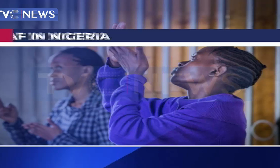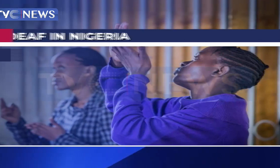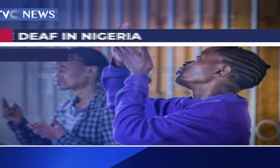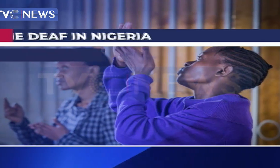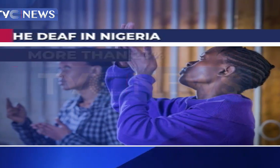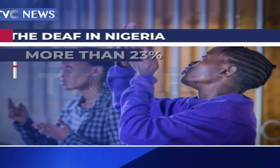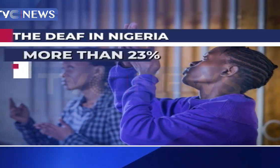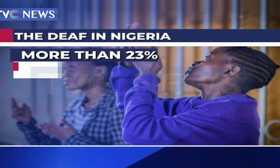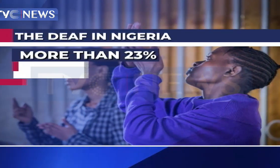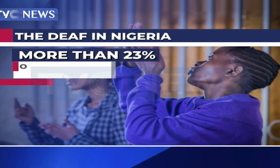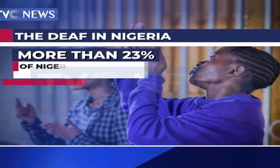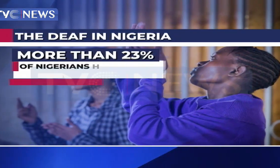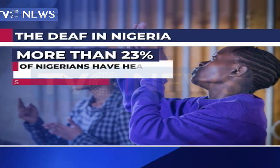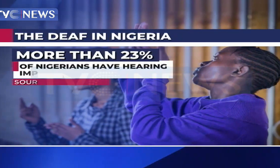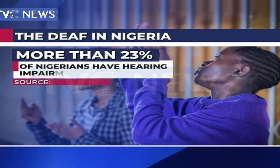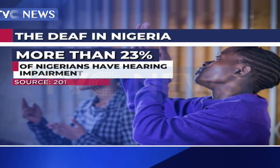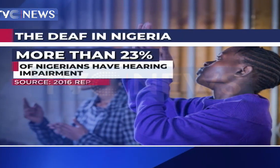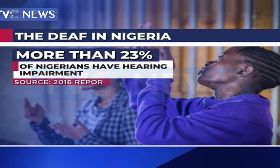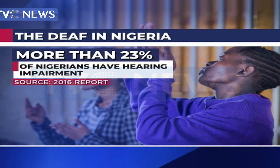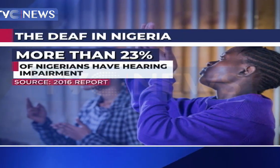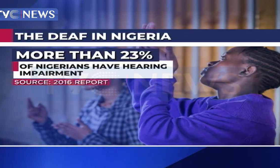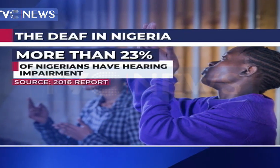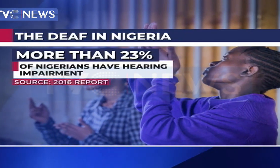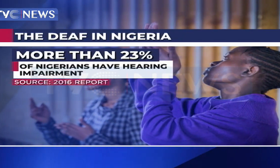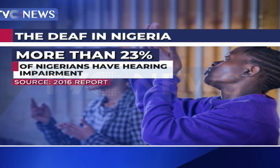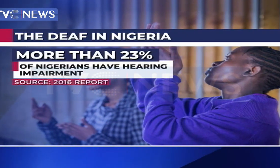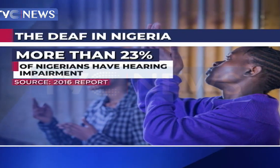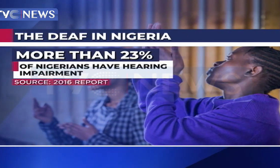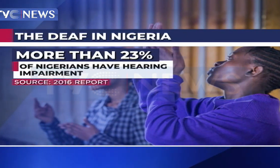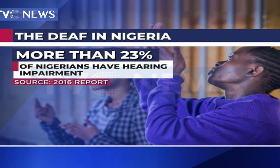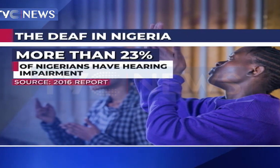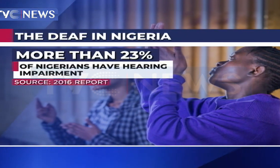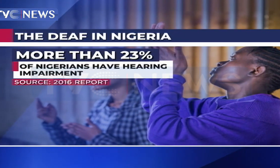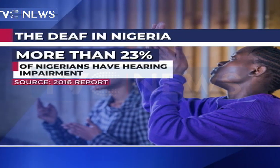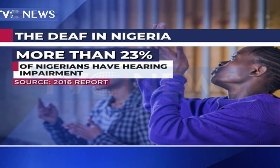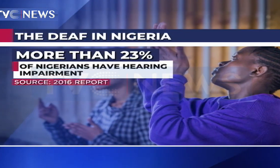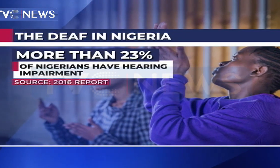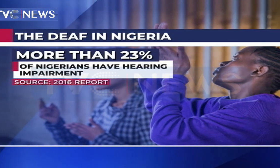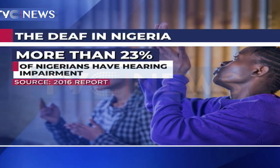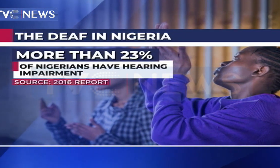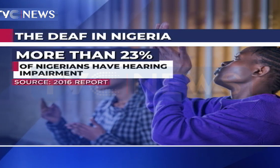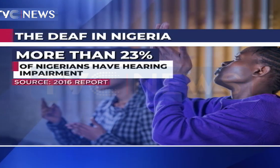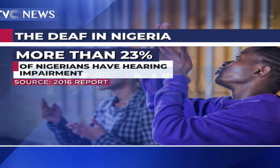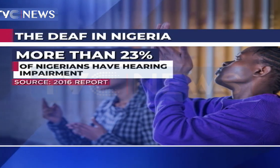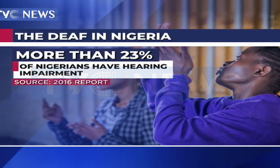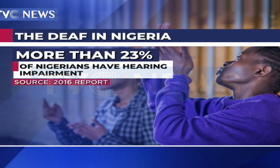2016 report, more than 23% of Nigerians have hearing impairments.